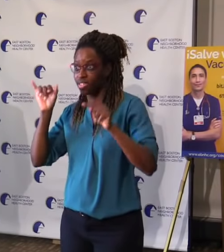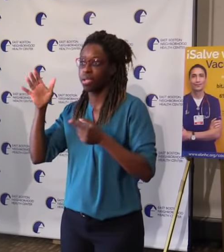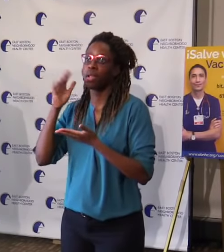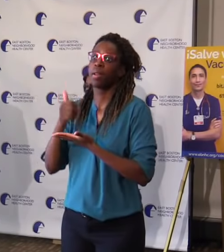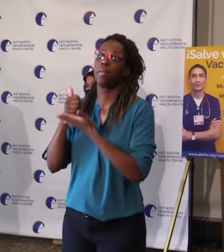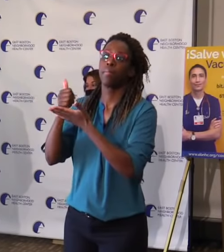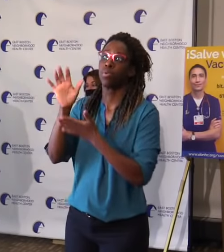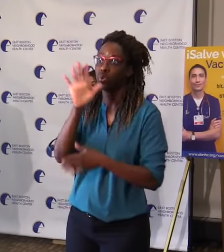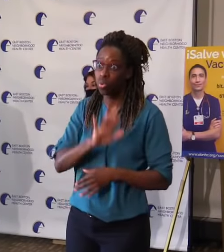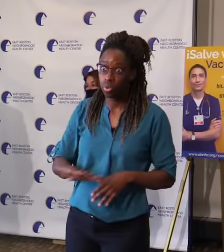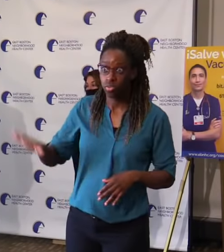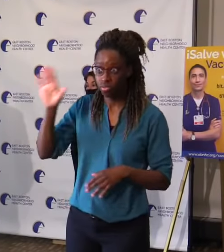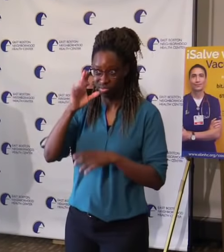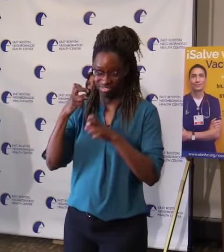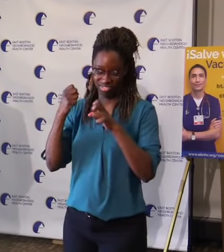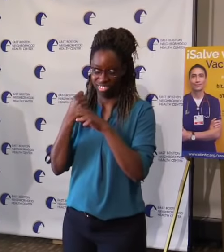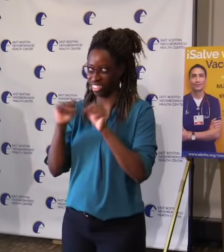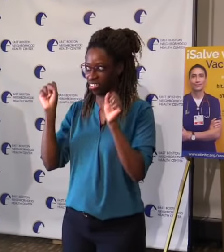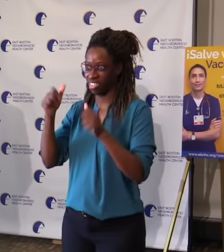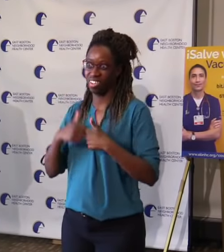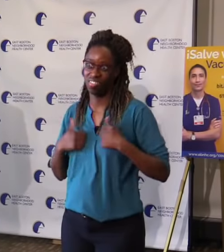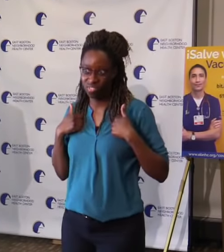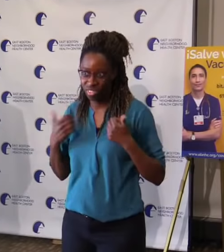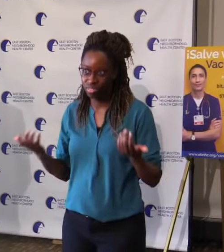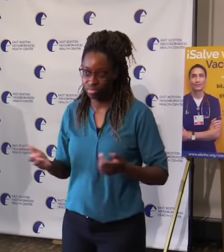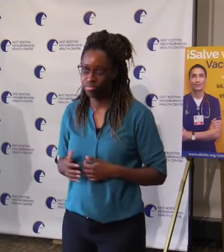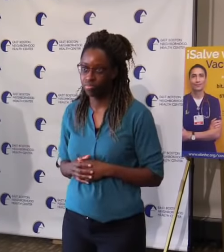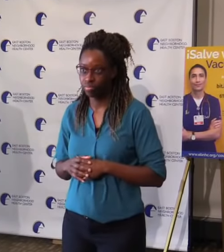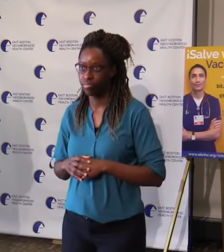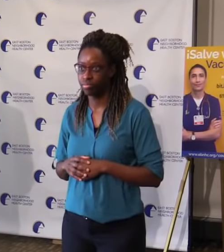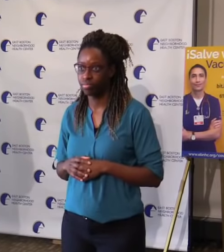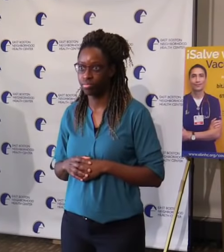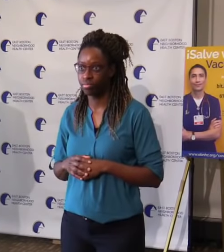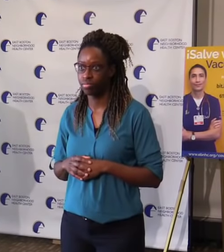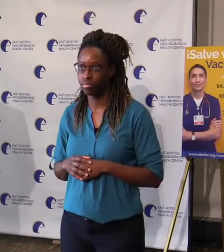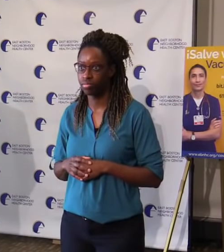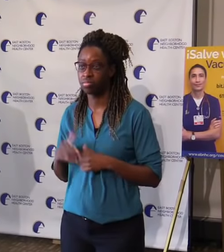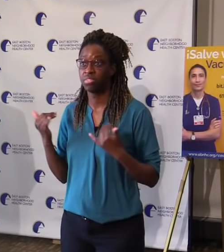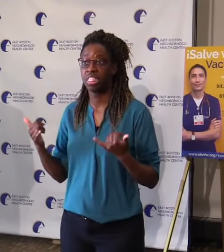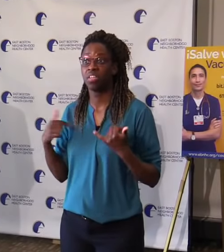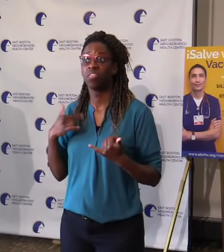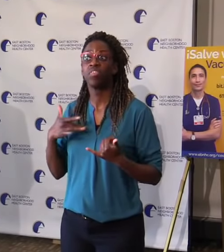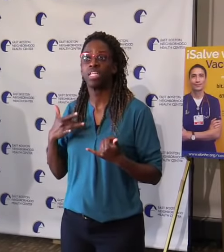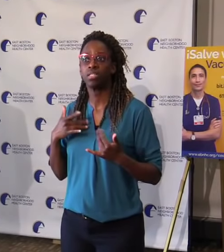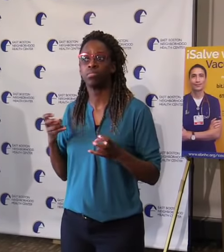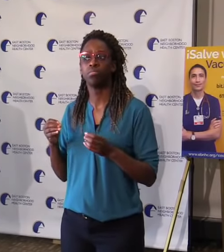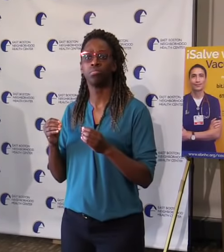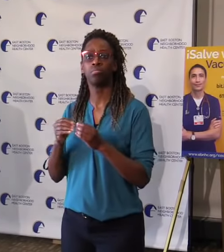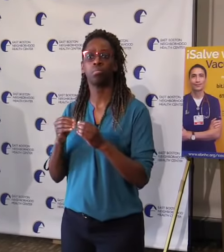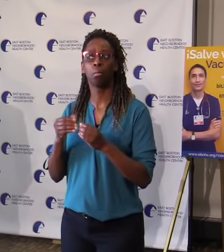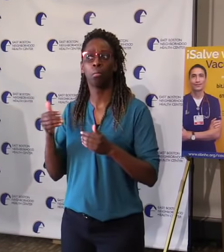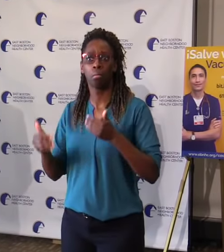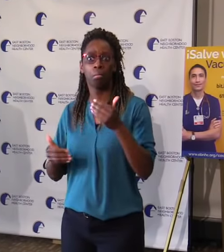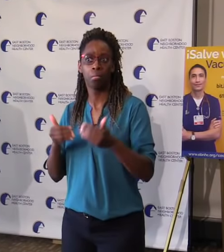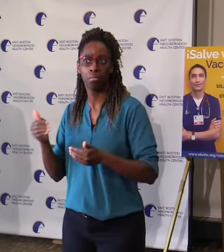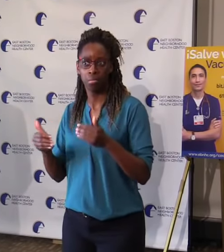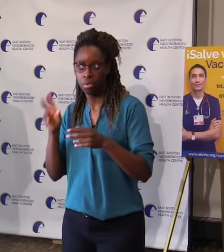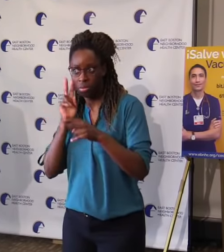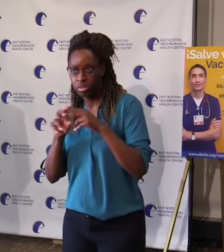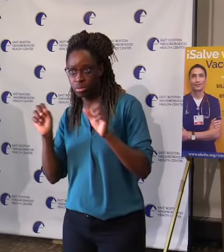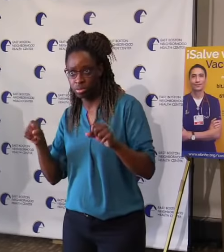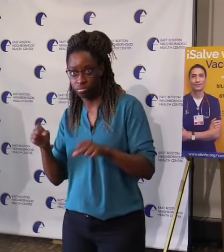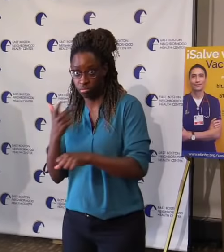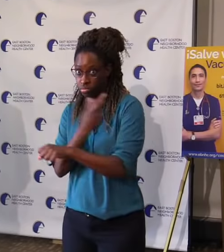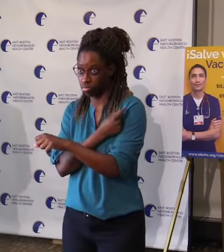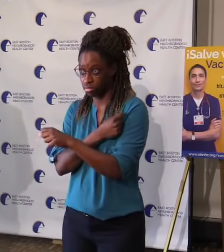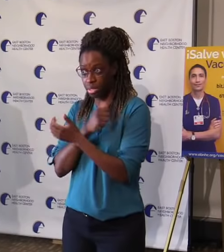And we are getting to the point where we have more capacity than we have supply on the vaccine piece. So for